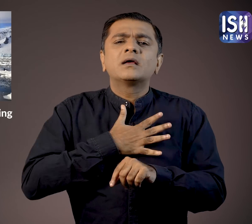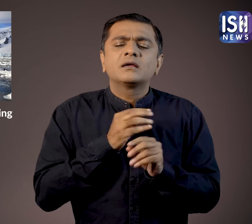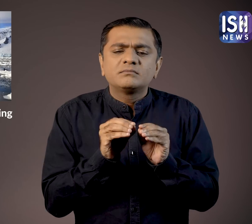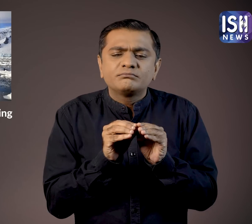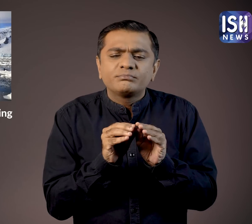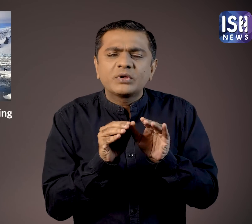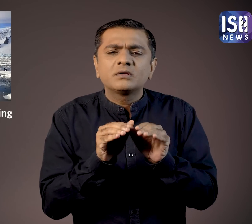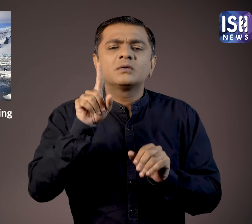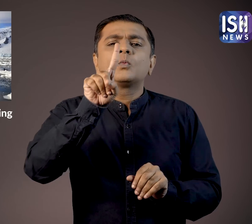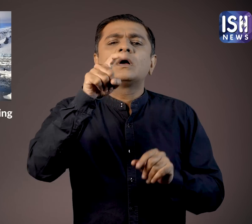1986.